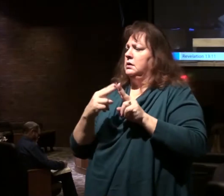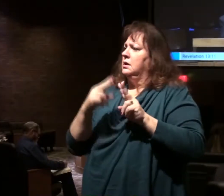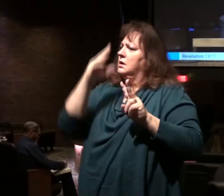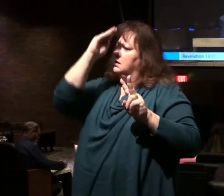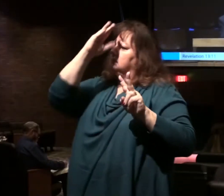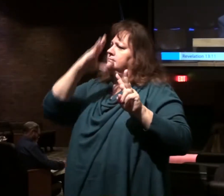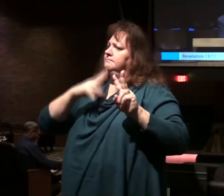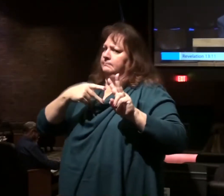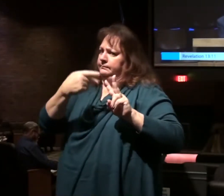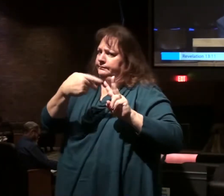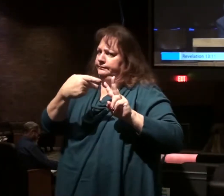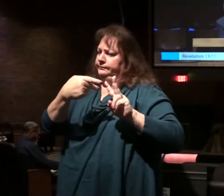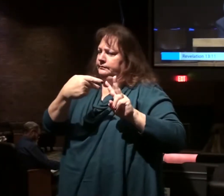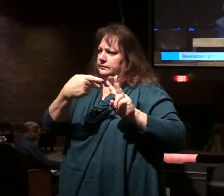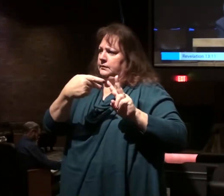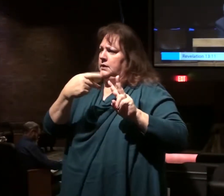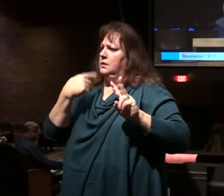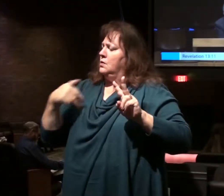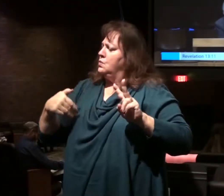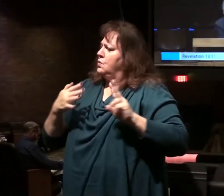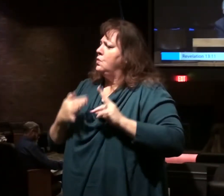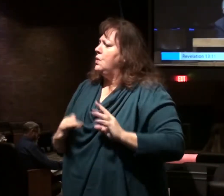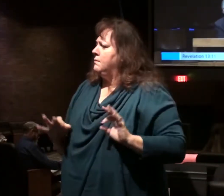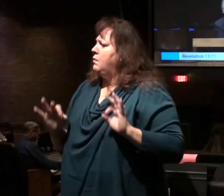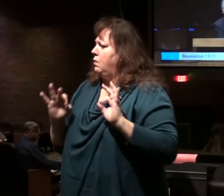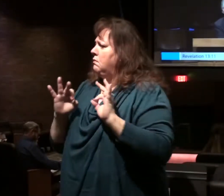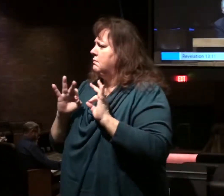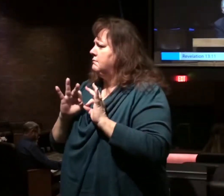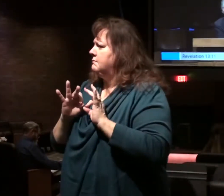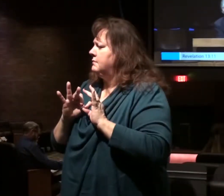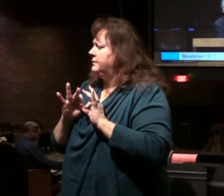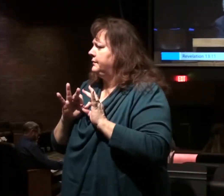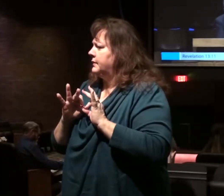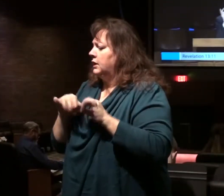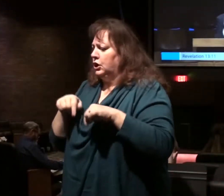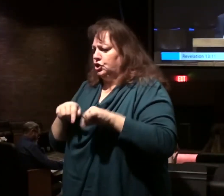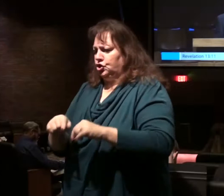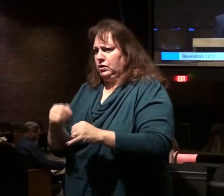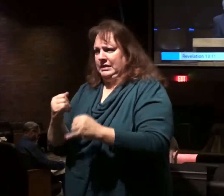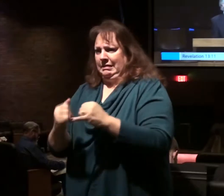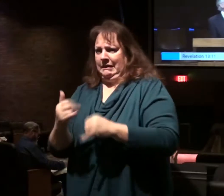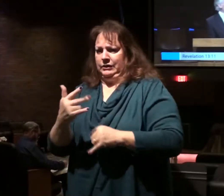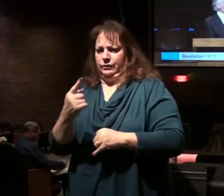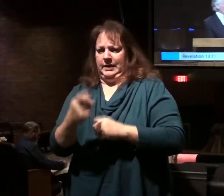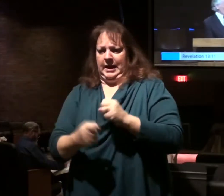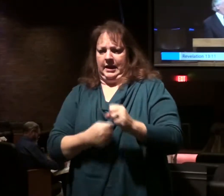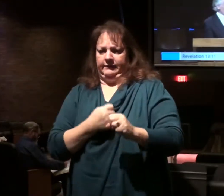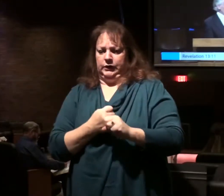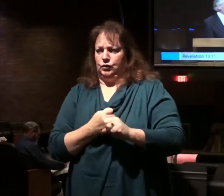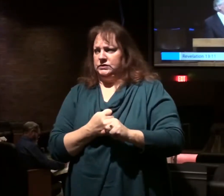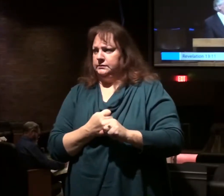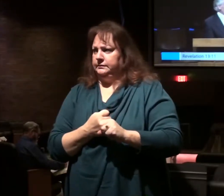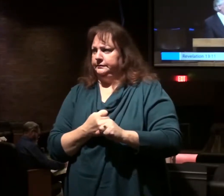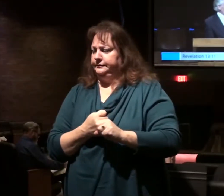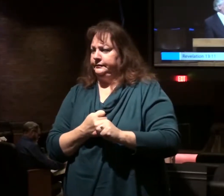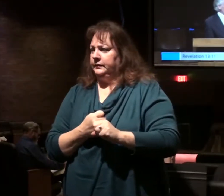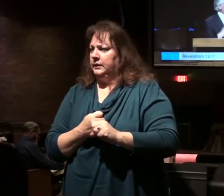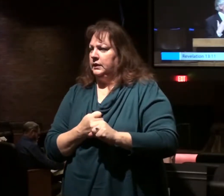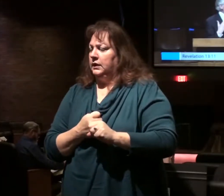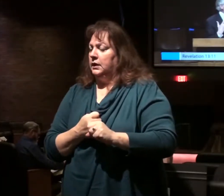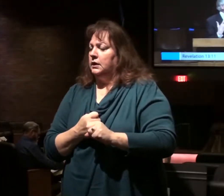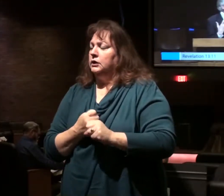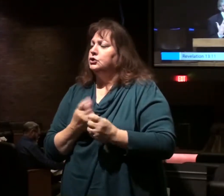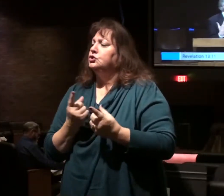the two key individuals during this last three and a half year period in